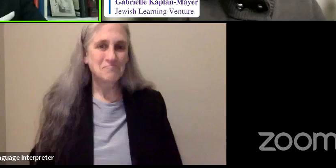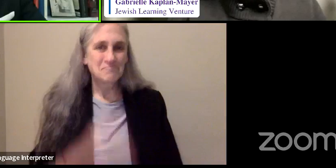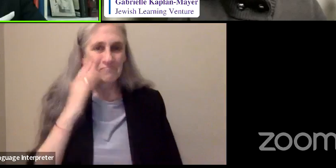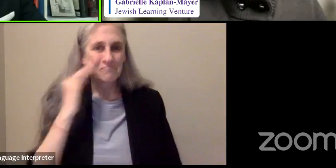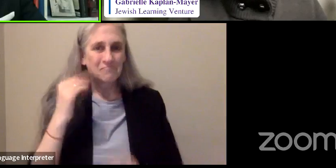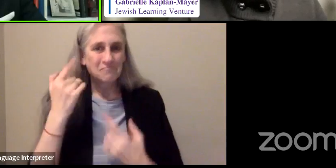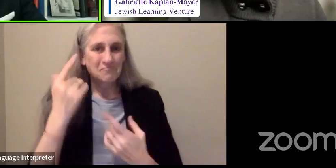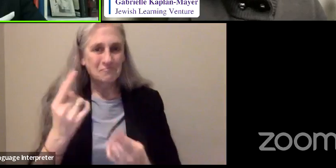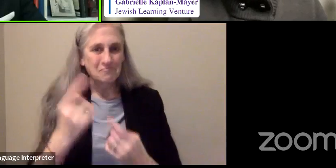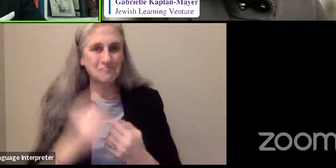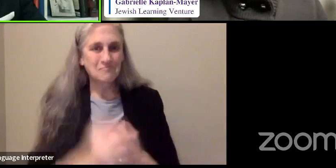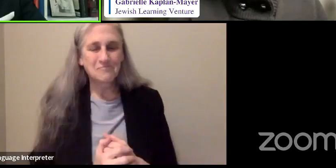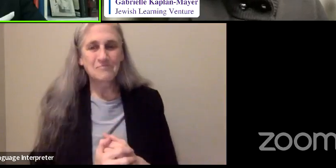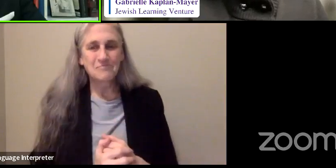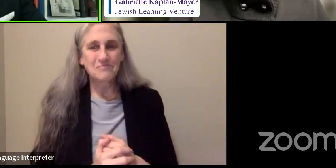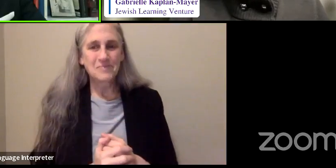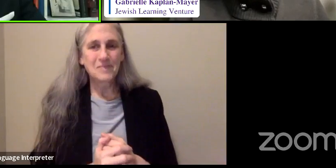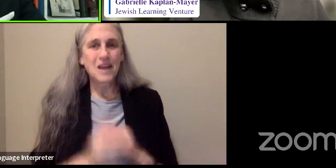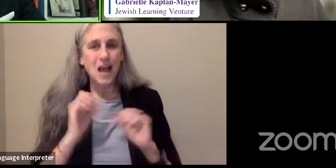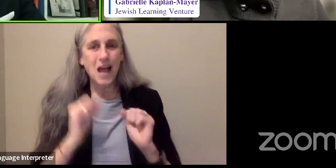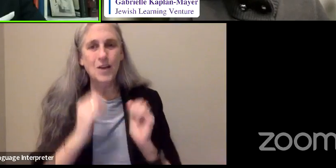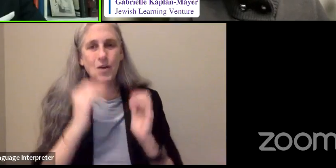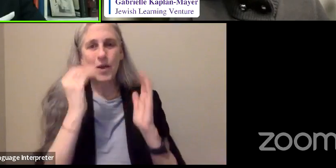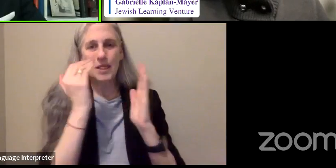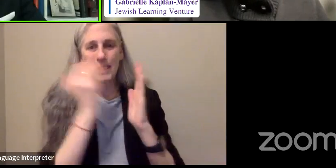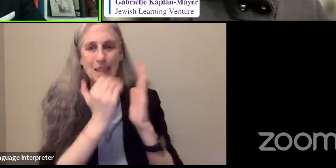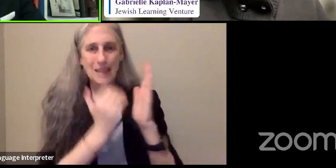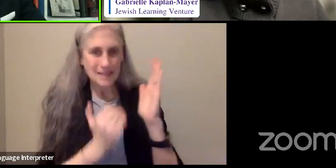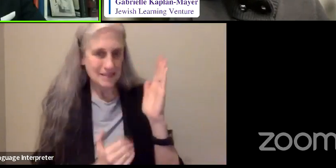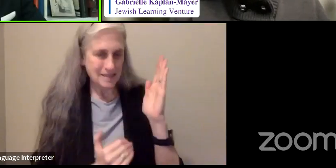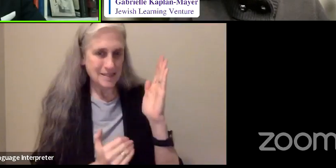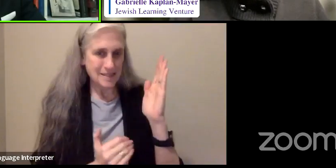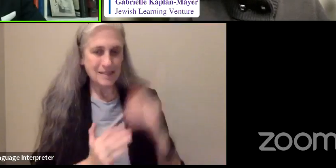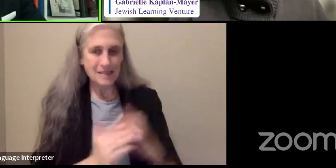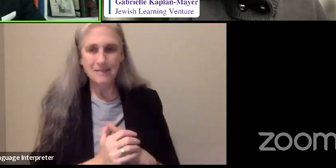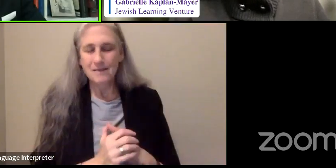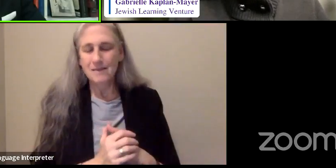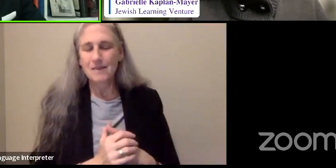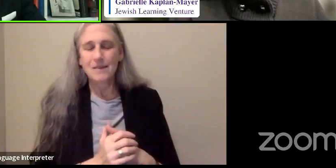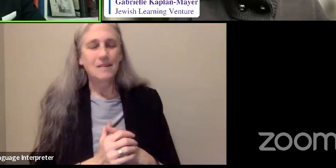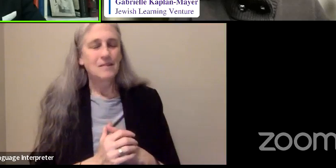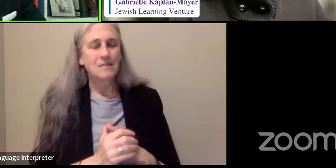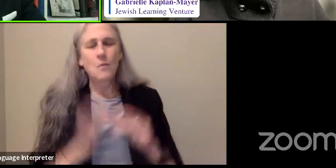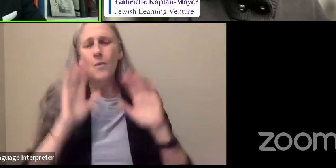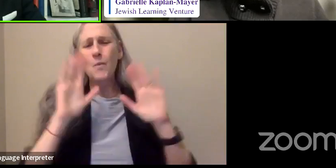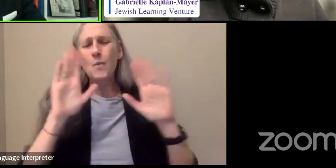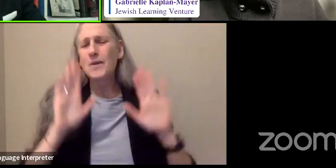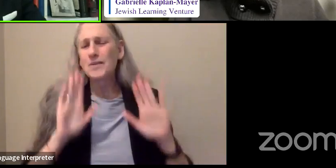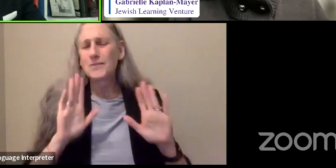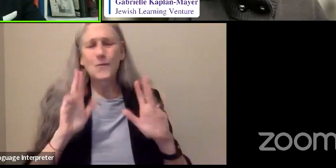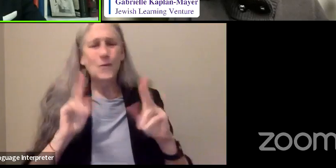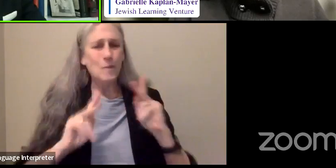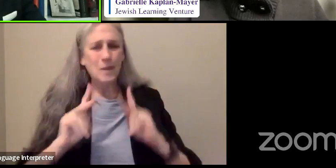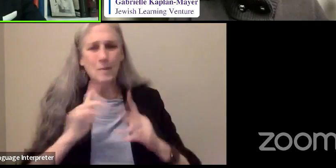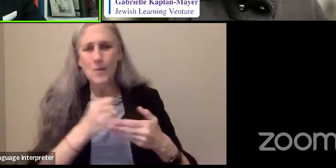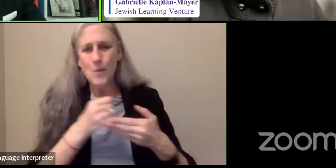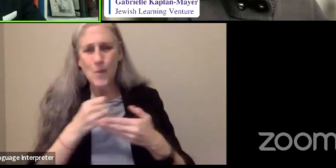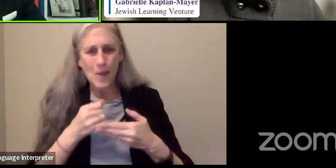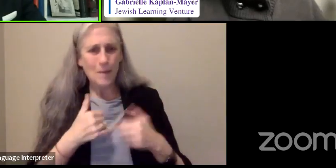I could list Syriottam, the incredible people who helped me.